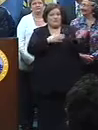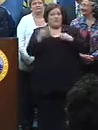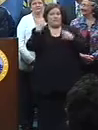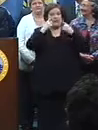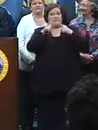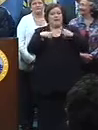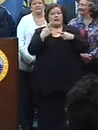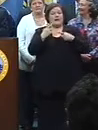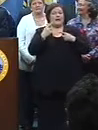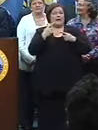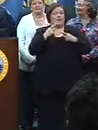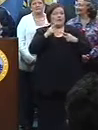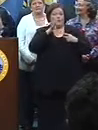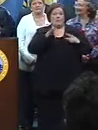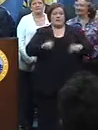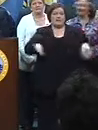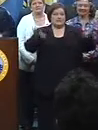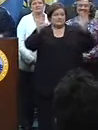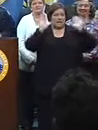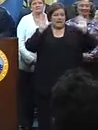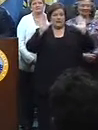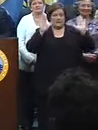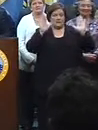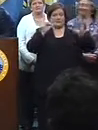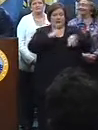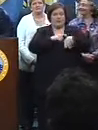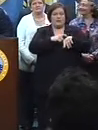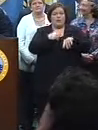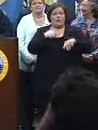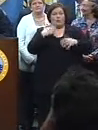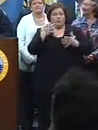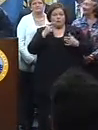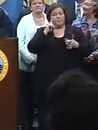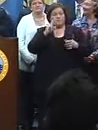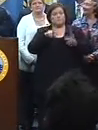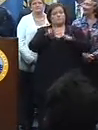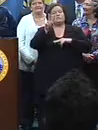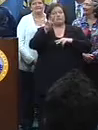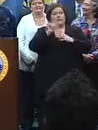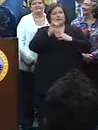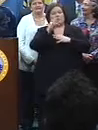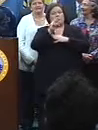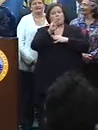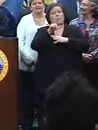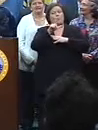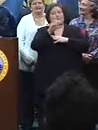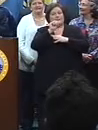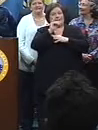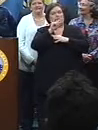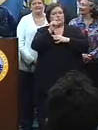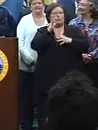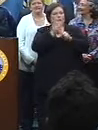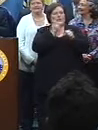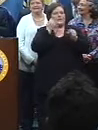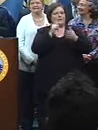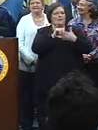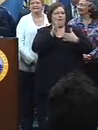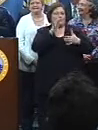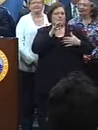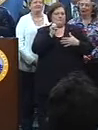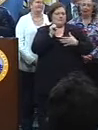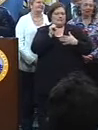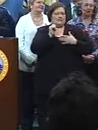thinking about how just spectacular. And on top of that, we'll make the prediction that the Saints will be in the Super Bowl next year, which is going to add a little bit of flavor